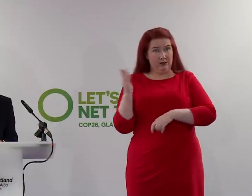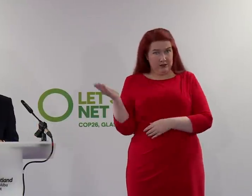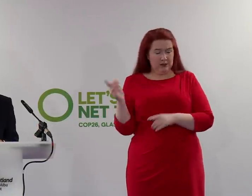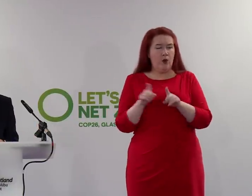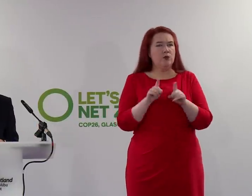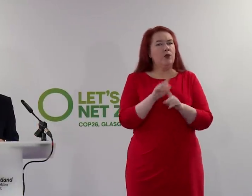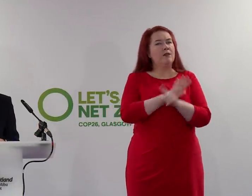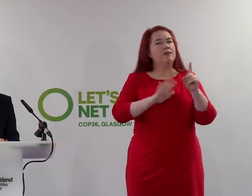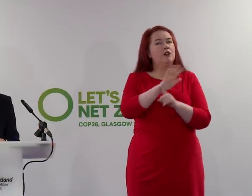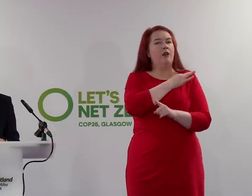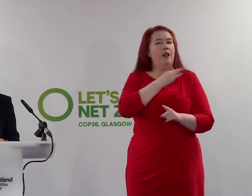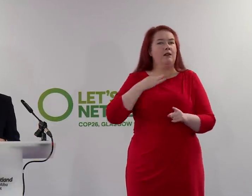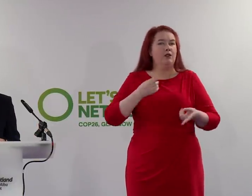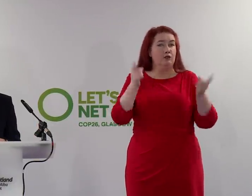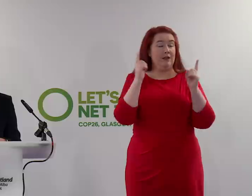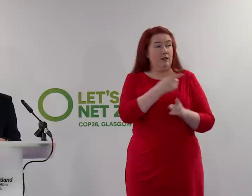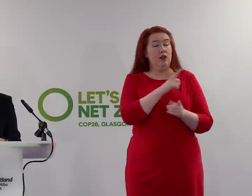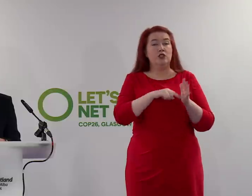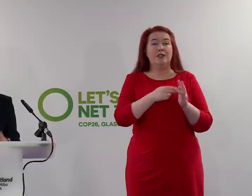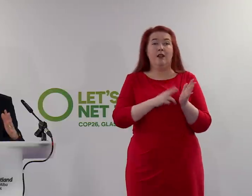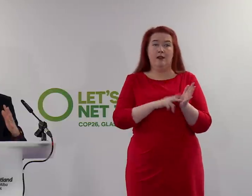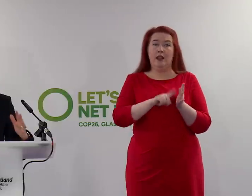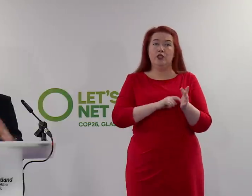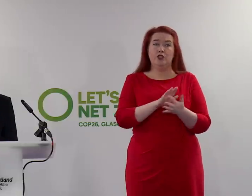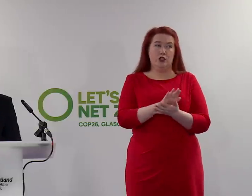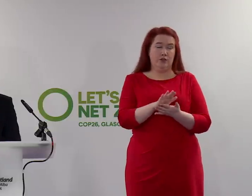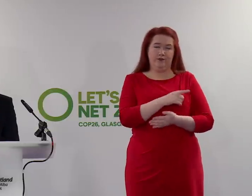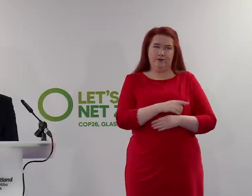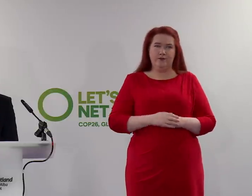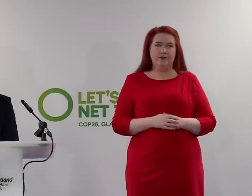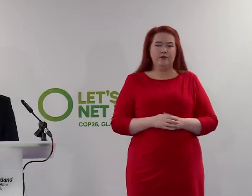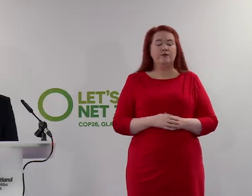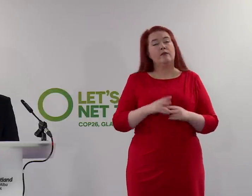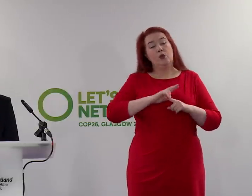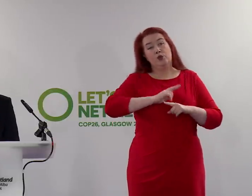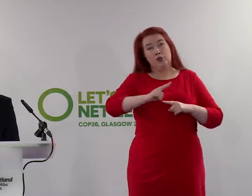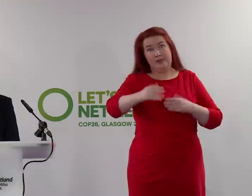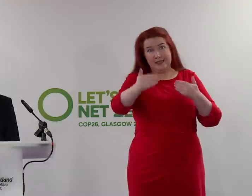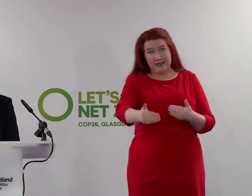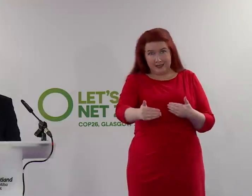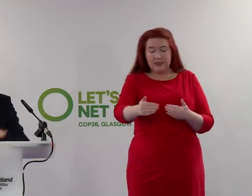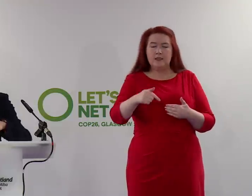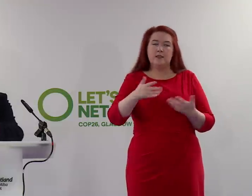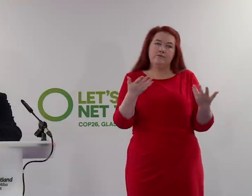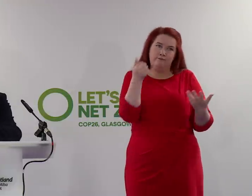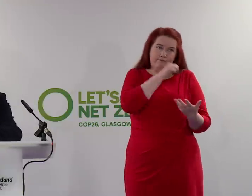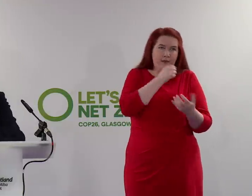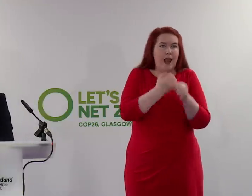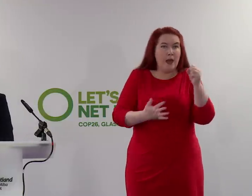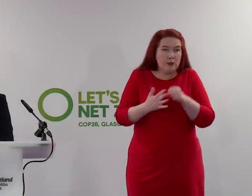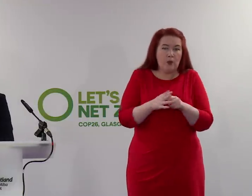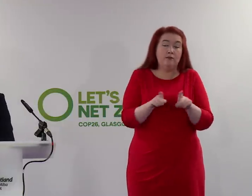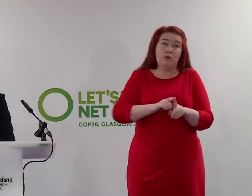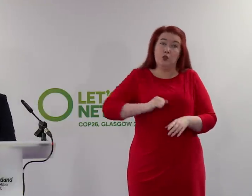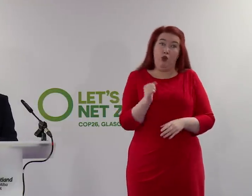Clinical Director, Jason Leach. For the next fortnight, obviously Glasgow and Scotland will be